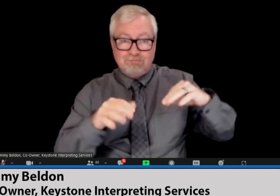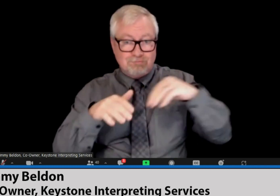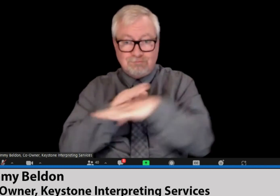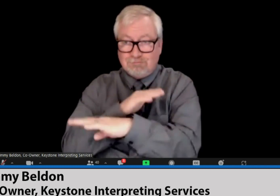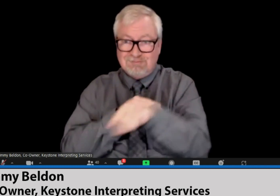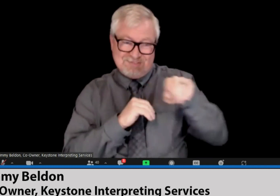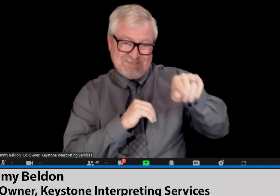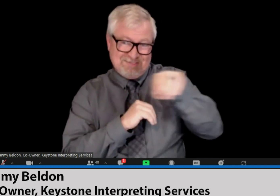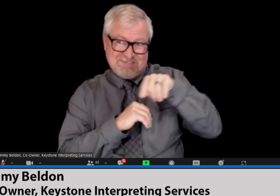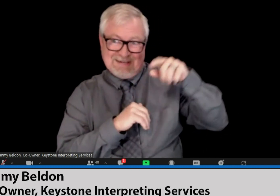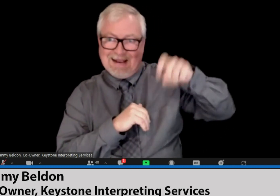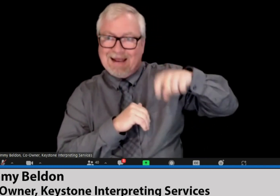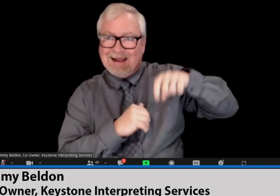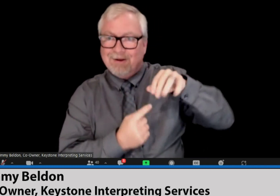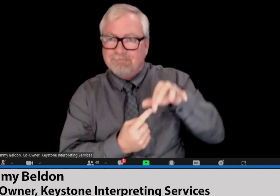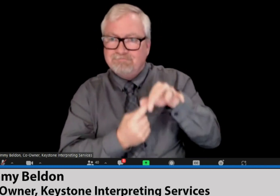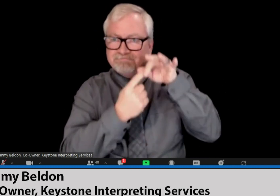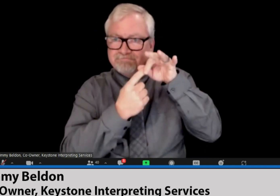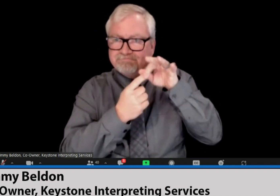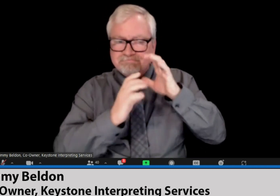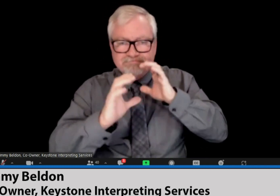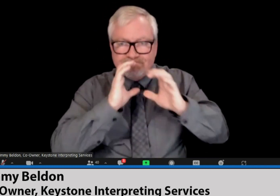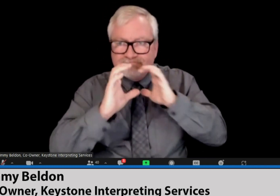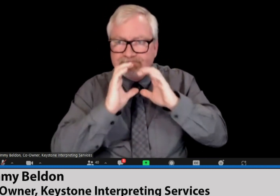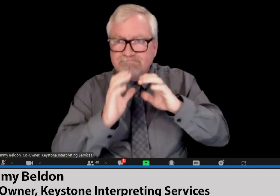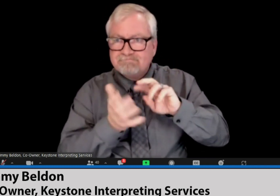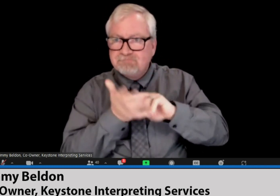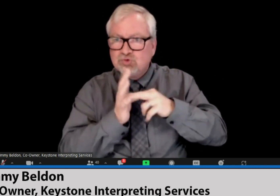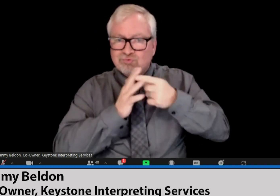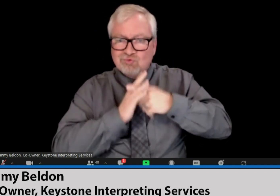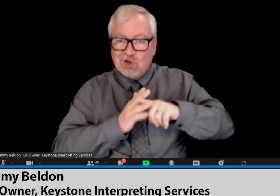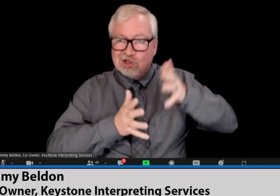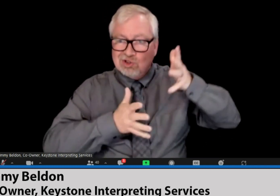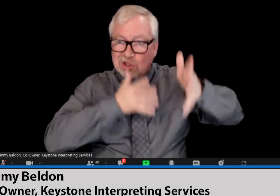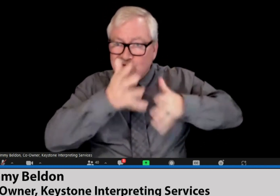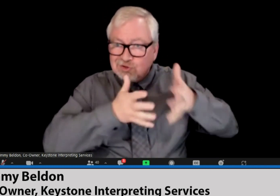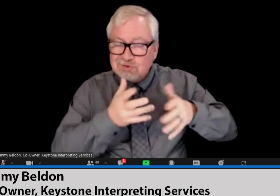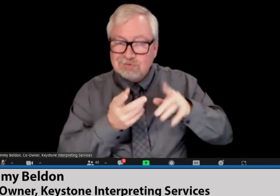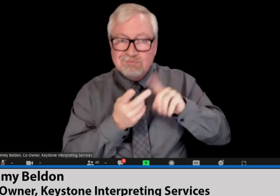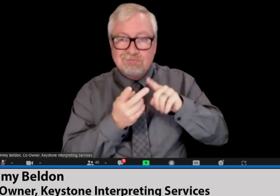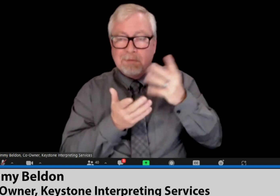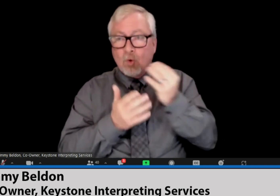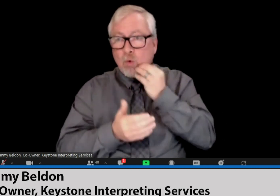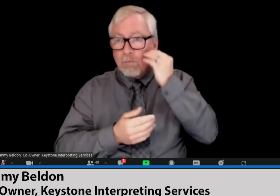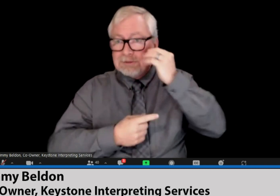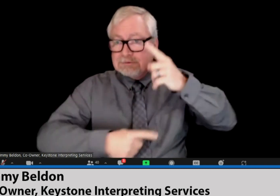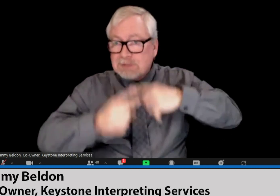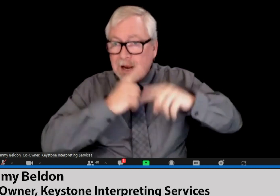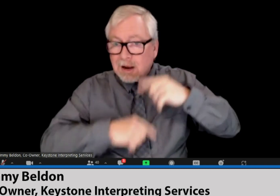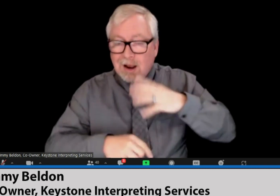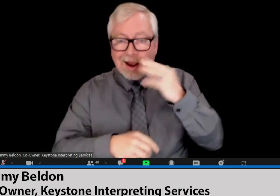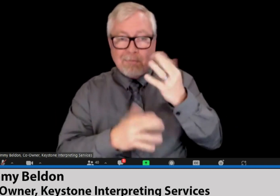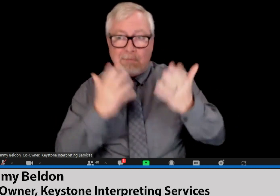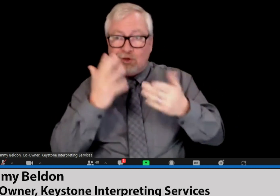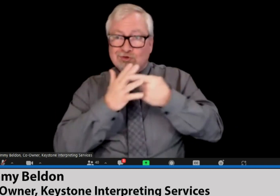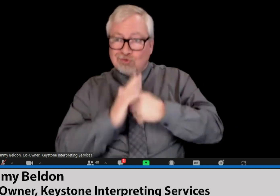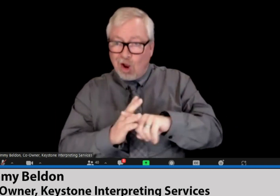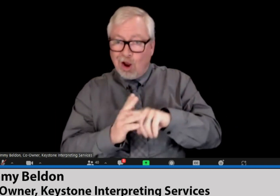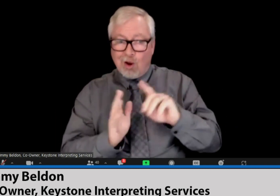Some students that don't have language from their home environment come to the school looking for communication, but don't have the language